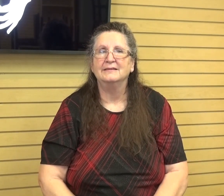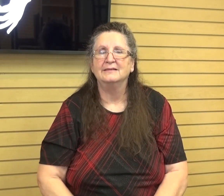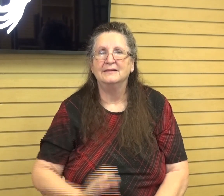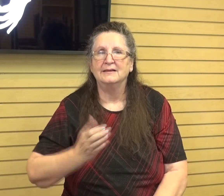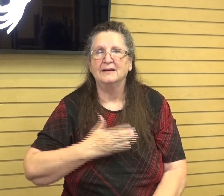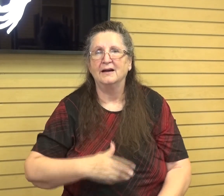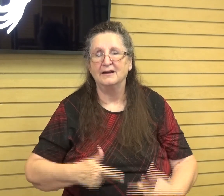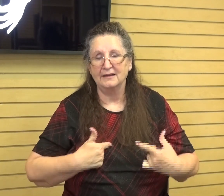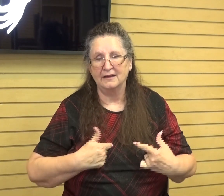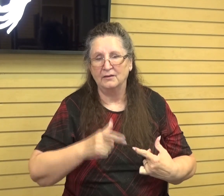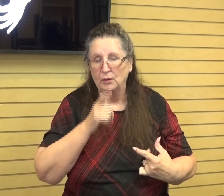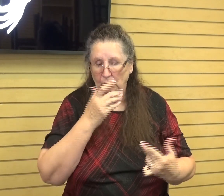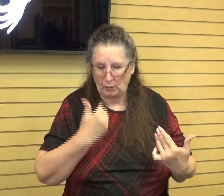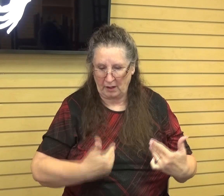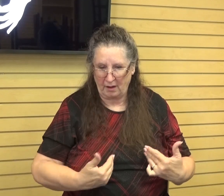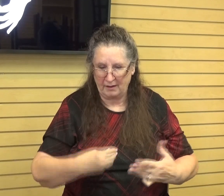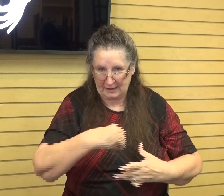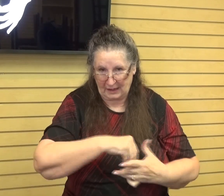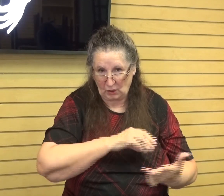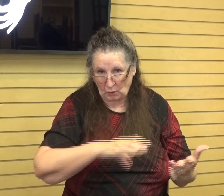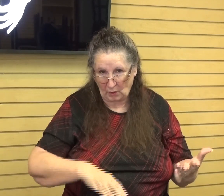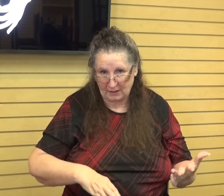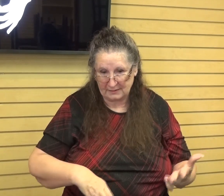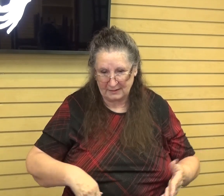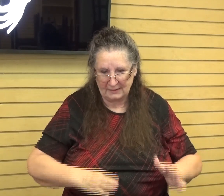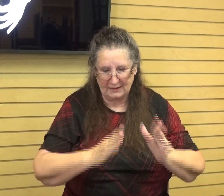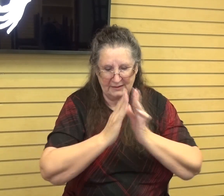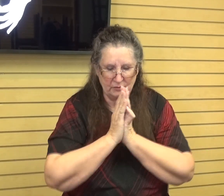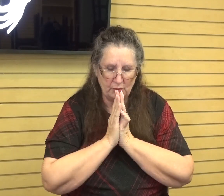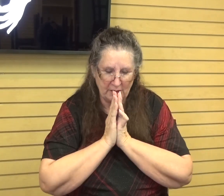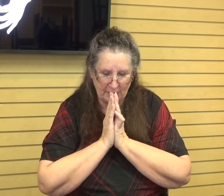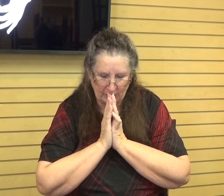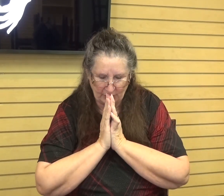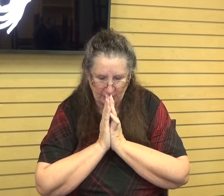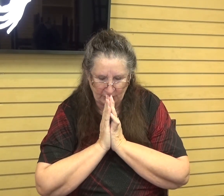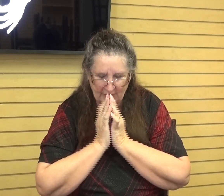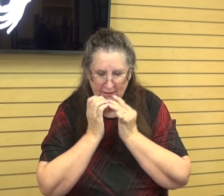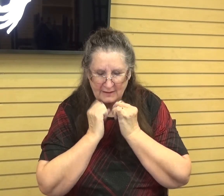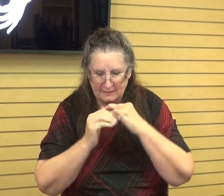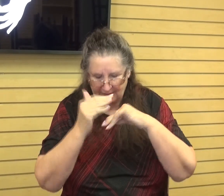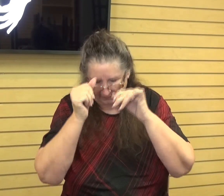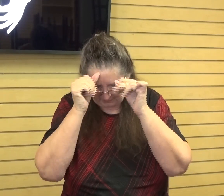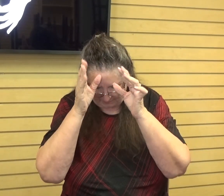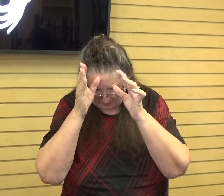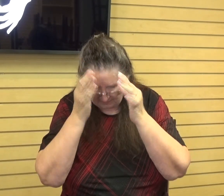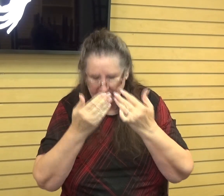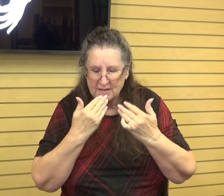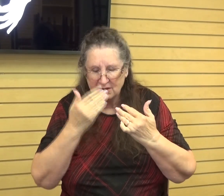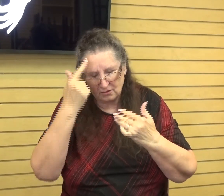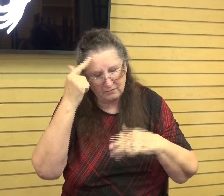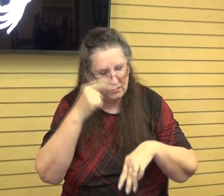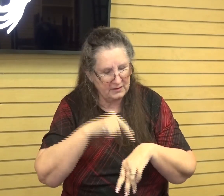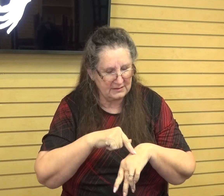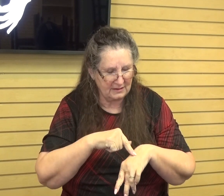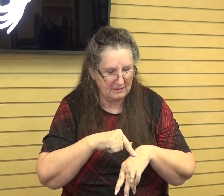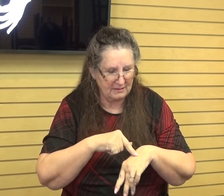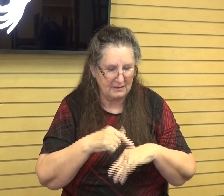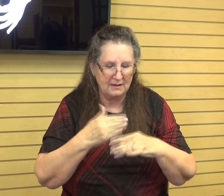who we are in Christ. Let's pray. Dear Heavenly Father, thank you for this time. Thank you for the ability again.